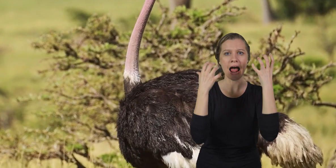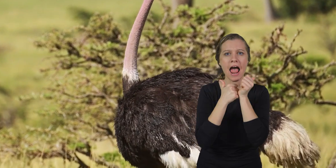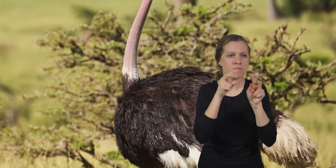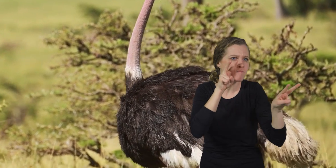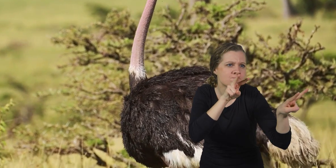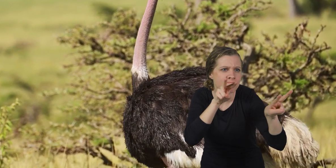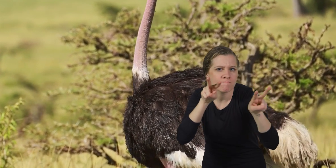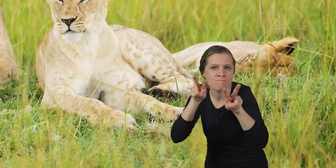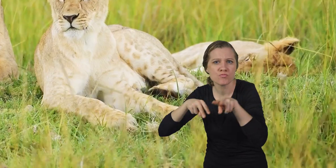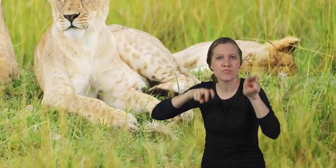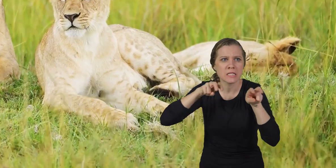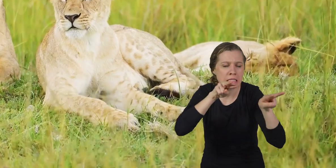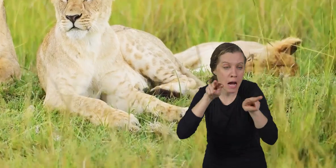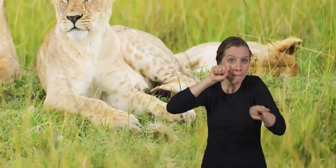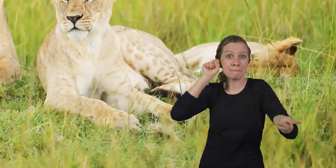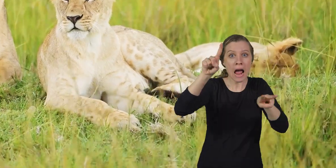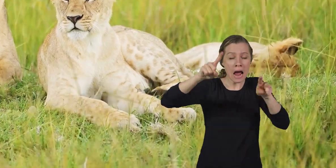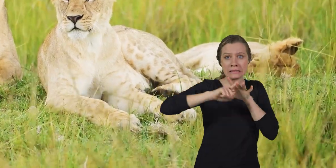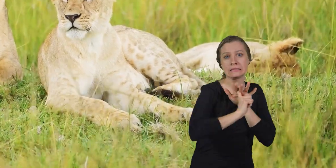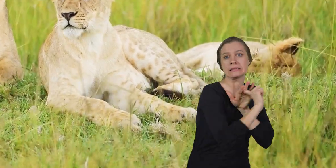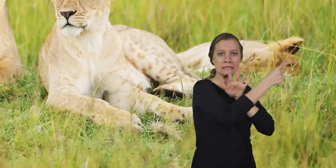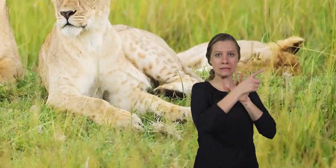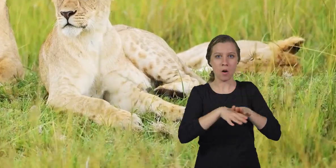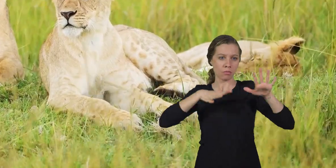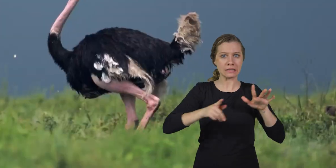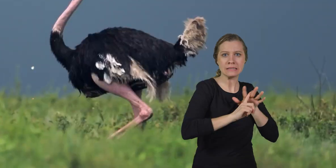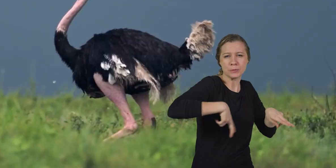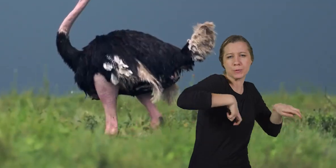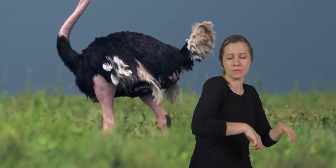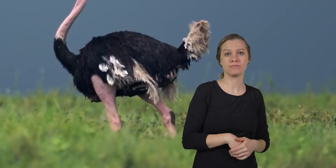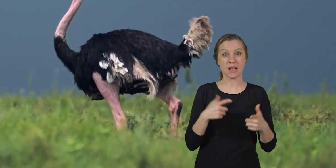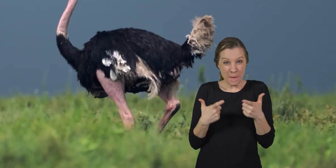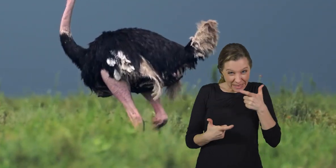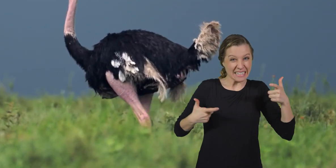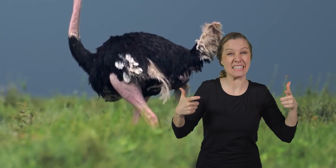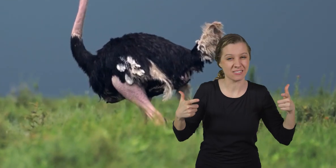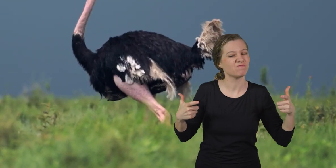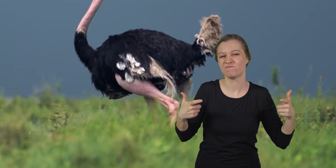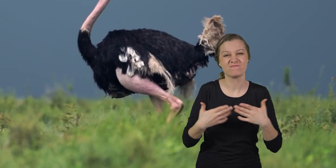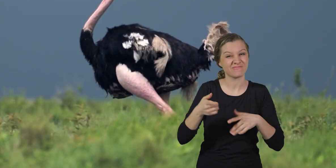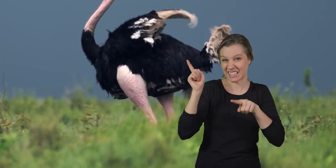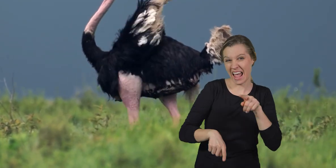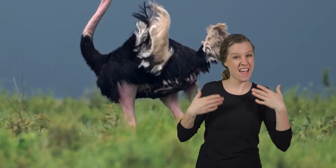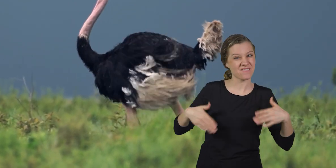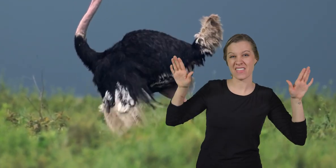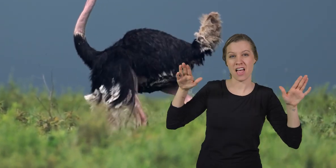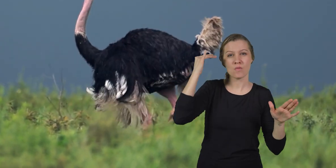help them see predators from far away in the open savannahs. Despite their size, ostriches cannot fly because their wings